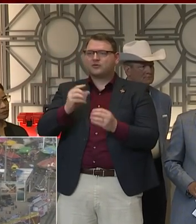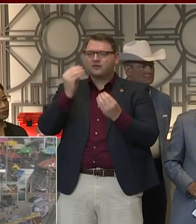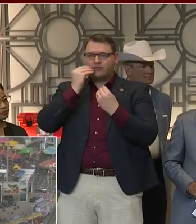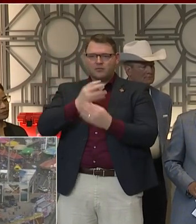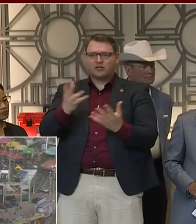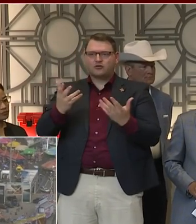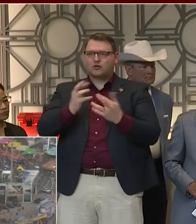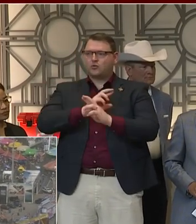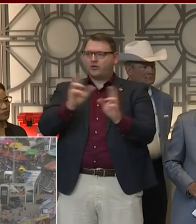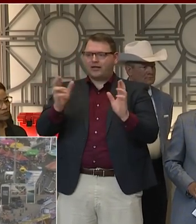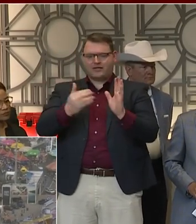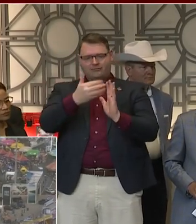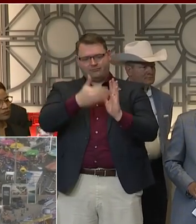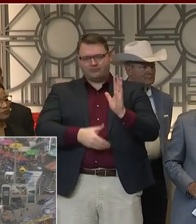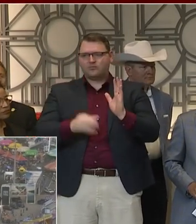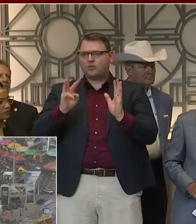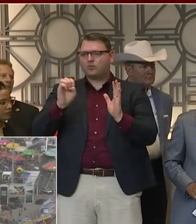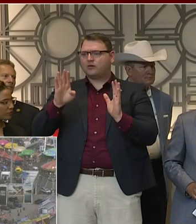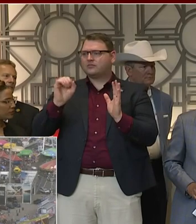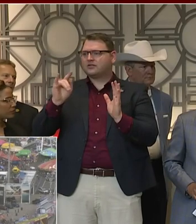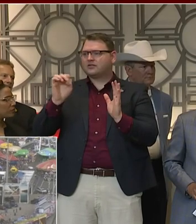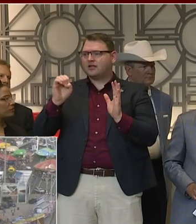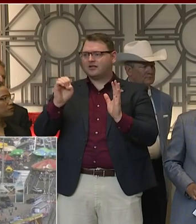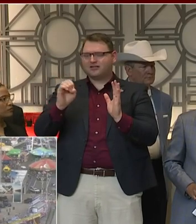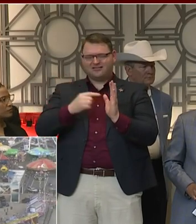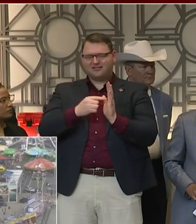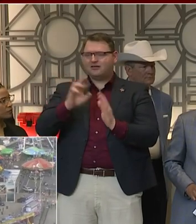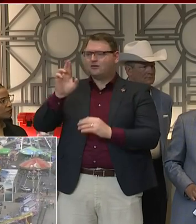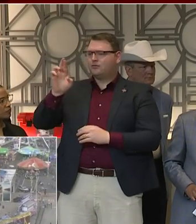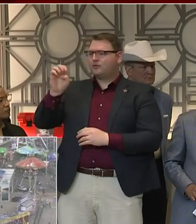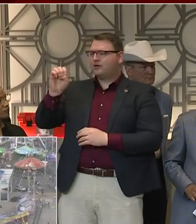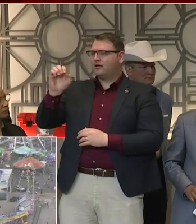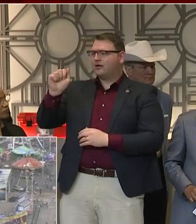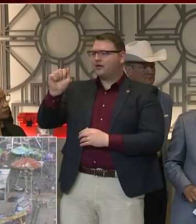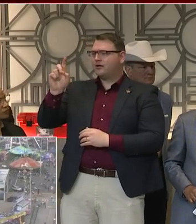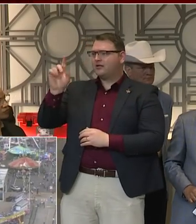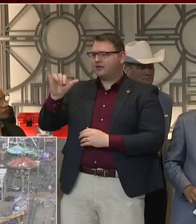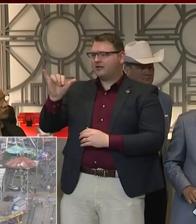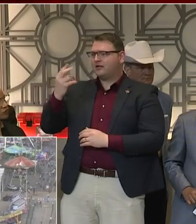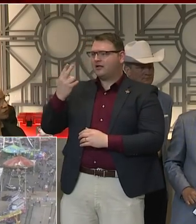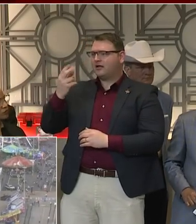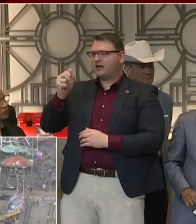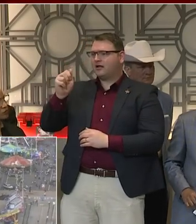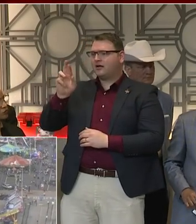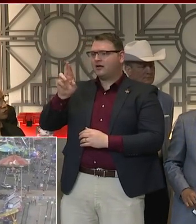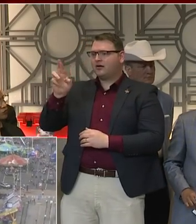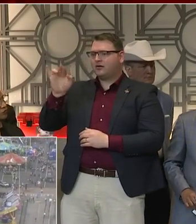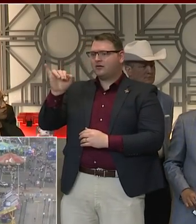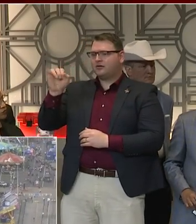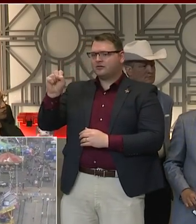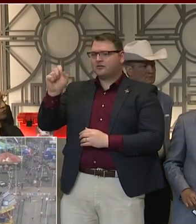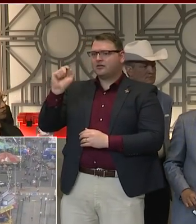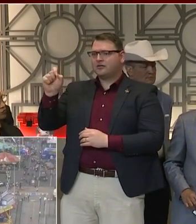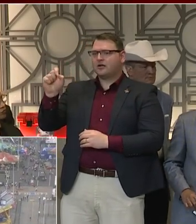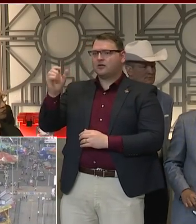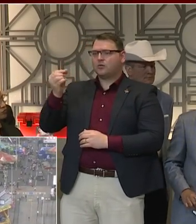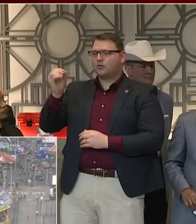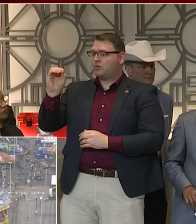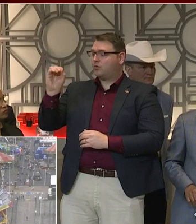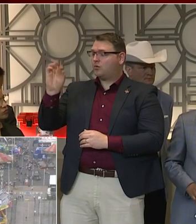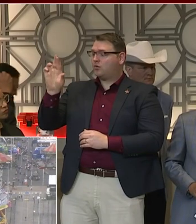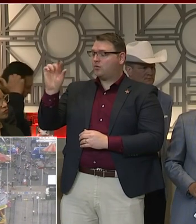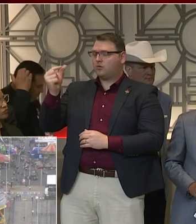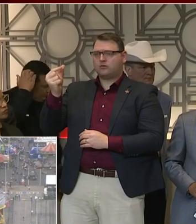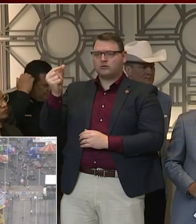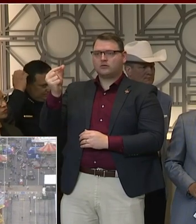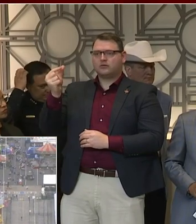websites. You can go to readyharris.org, as well as the websites for the city and the county, as well as obviously the